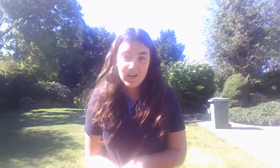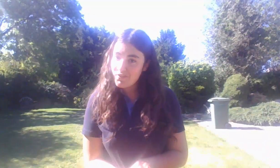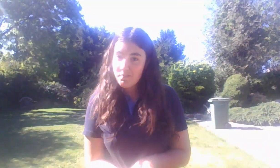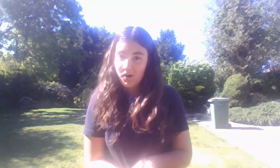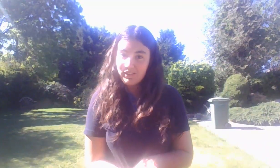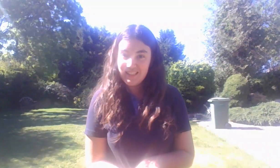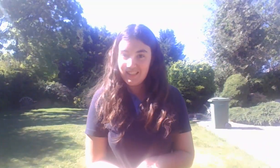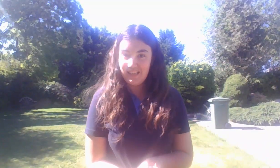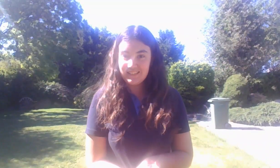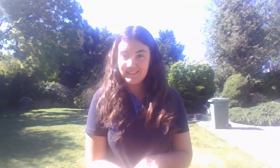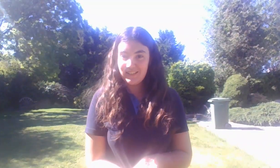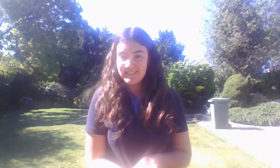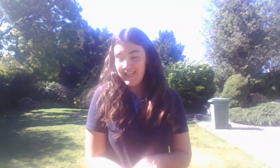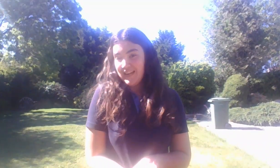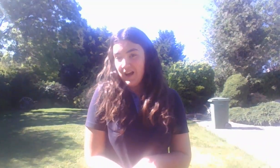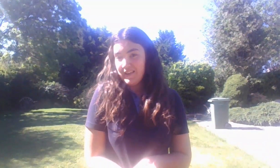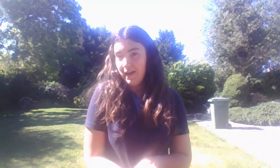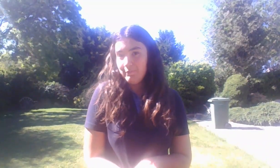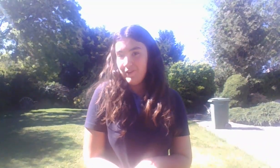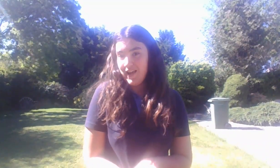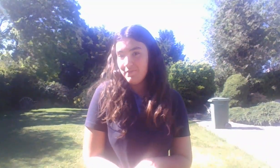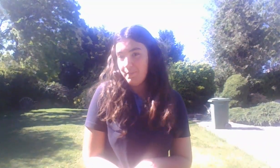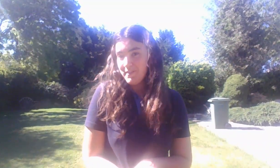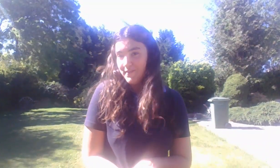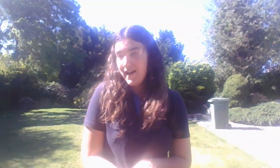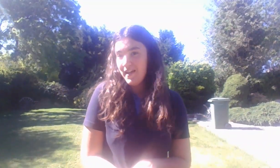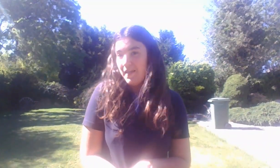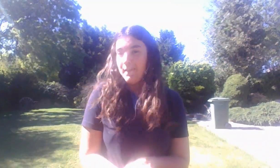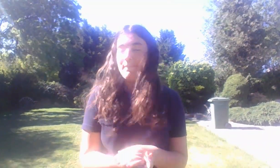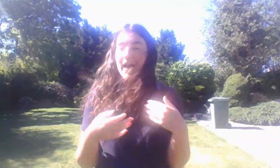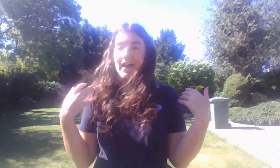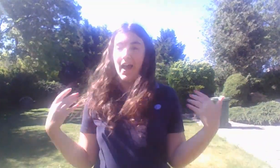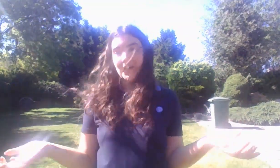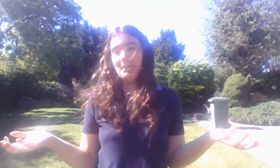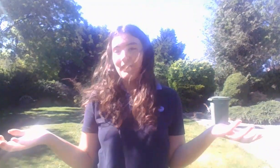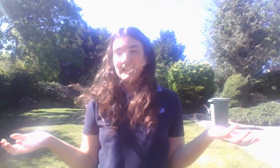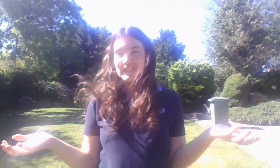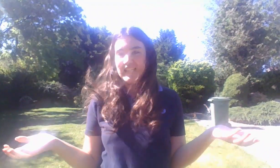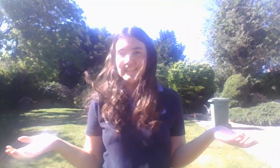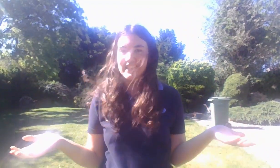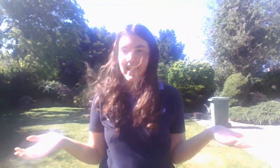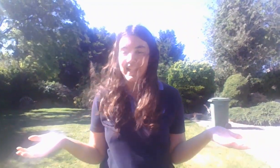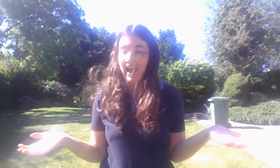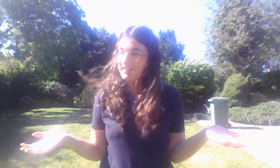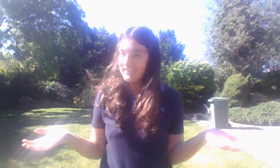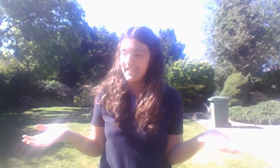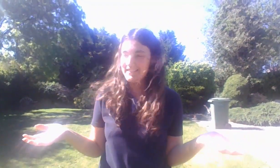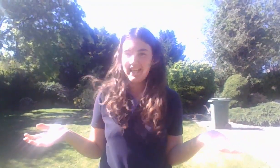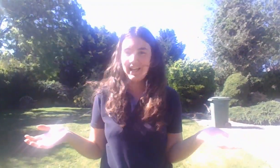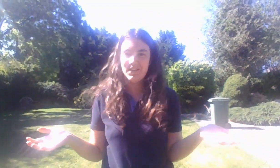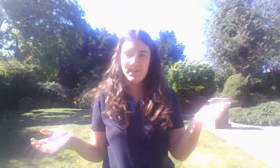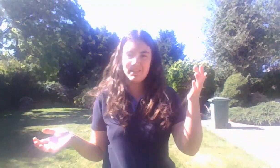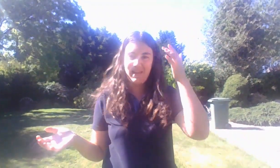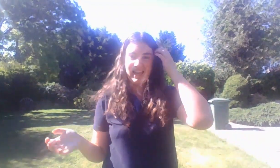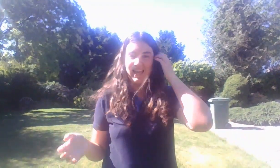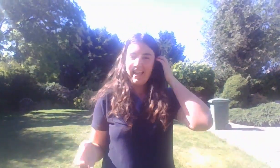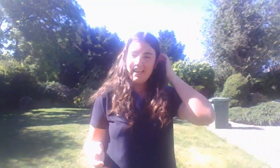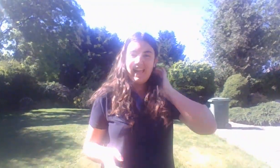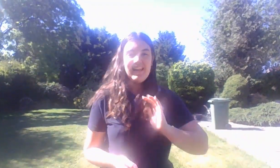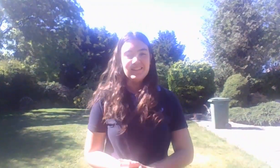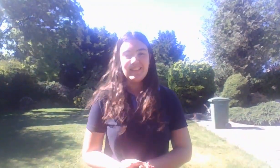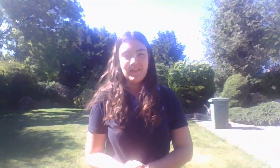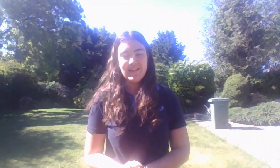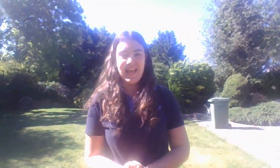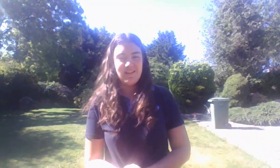One of the more ridiculous songs in our campfire repertoire. But I hope you enjoyed singing and dancing along with me.